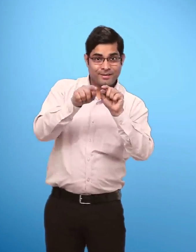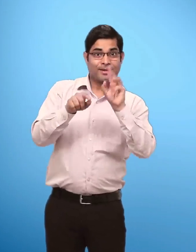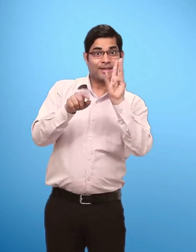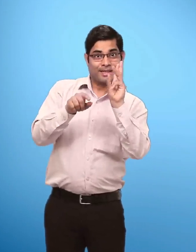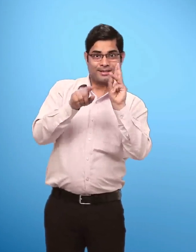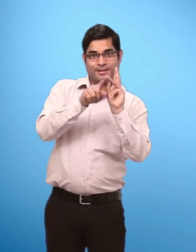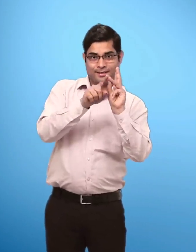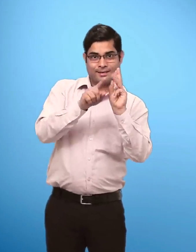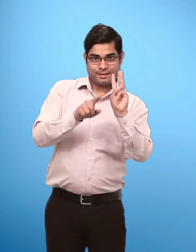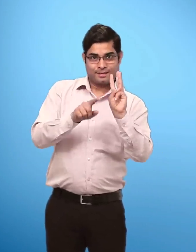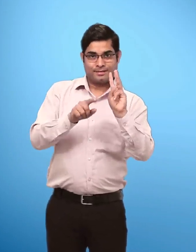Picture 3